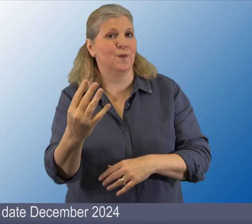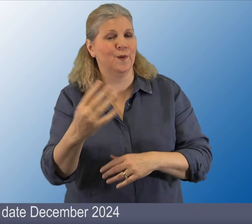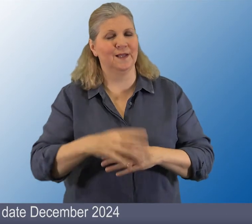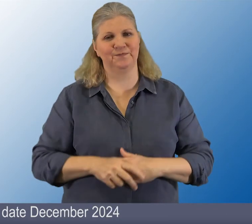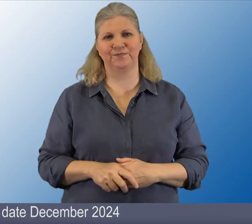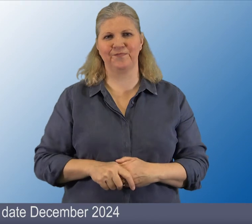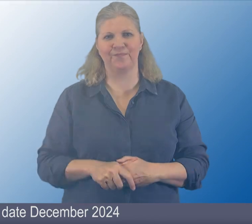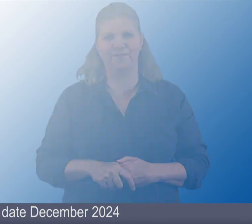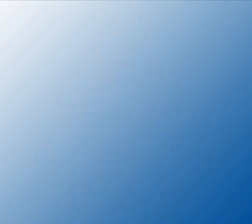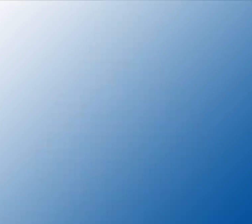24.